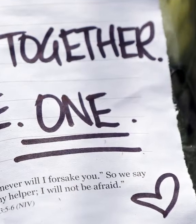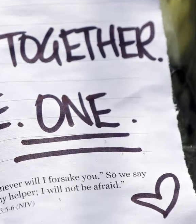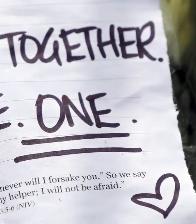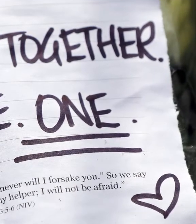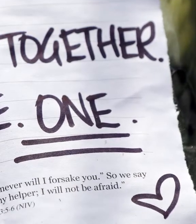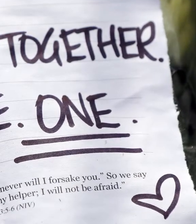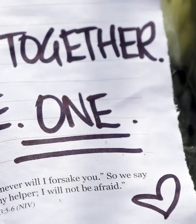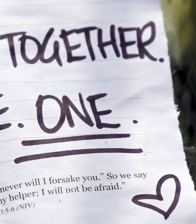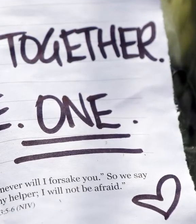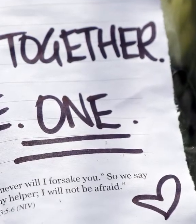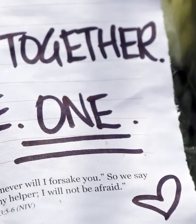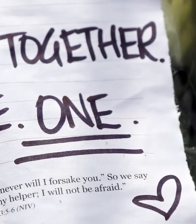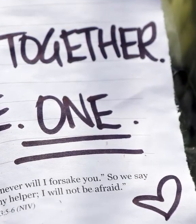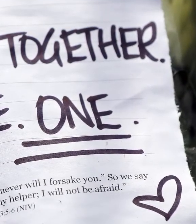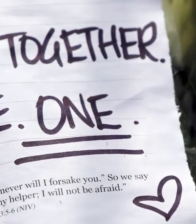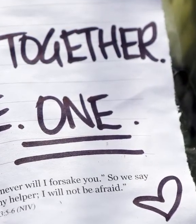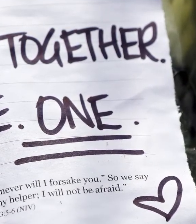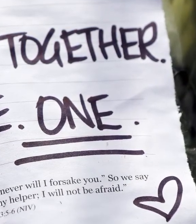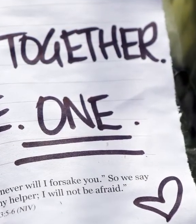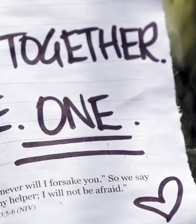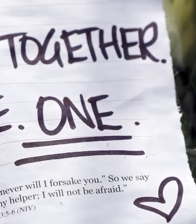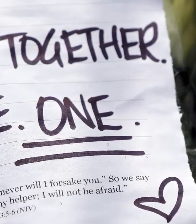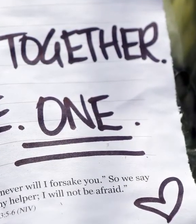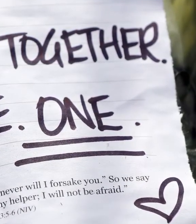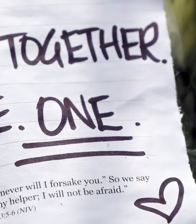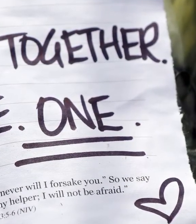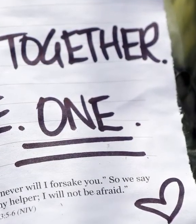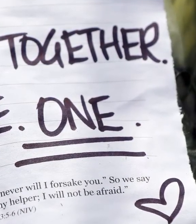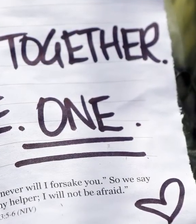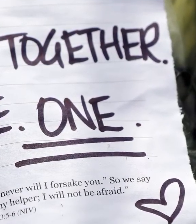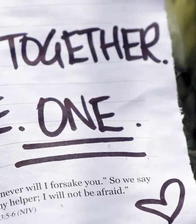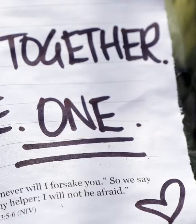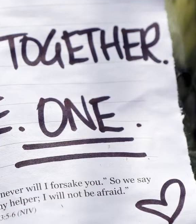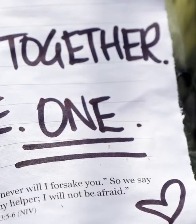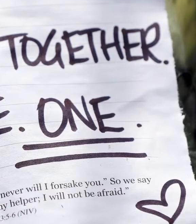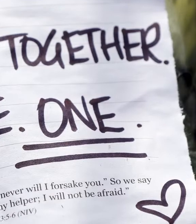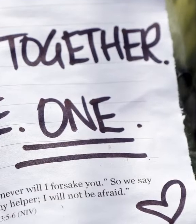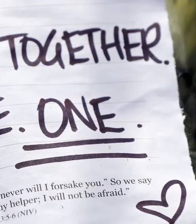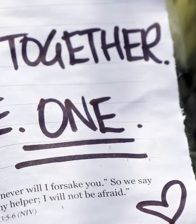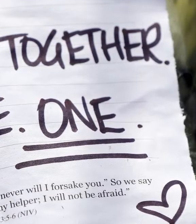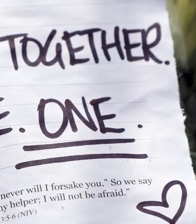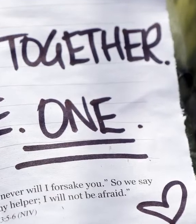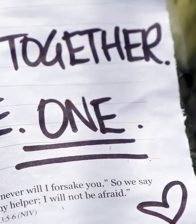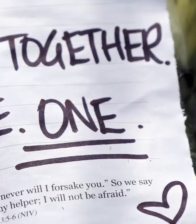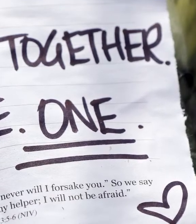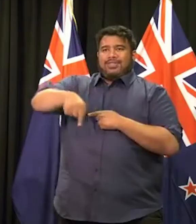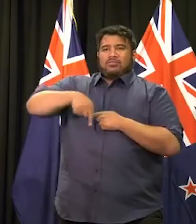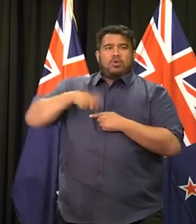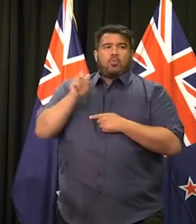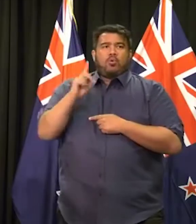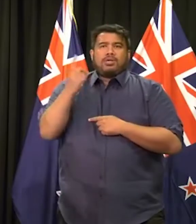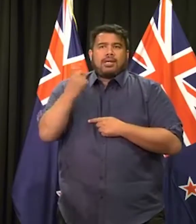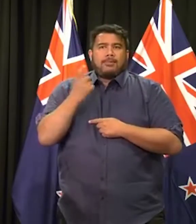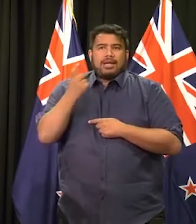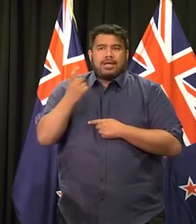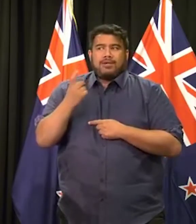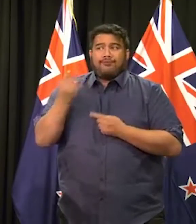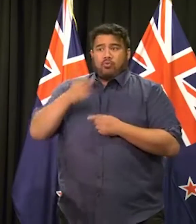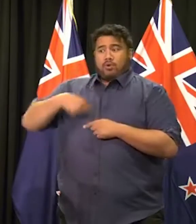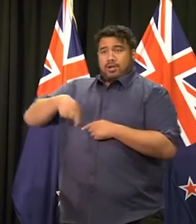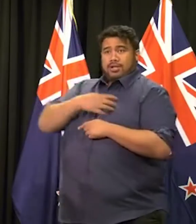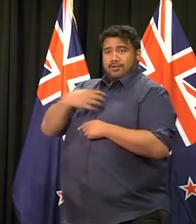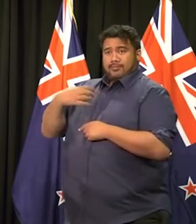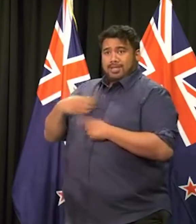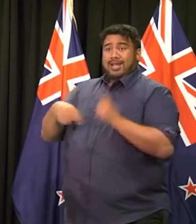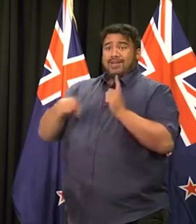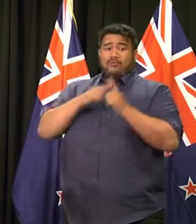benefit support. In terms of the week ahead, particularly for the Government and also